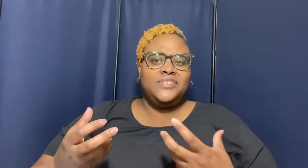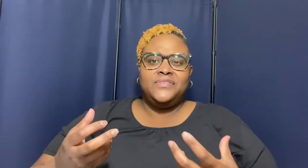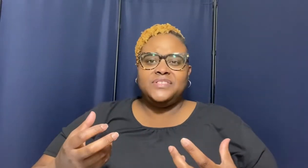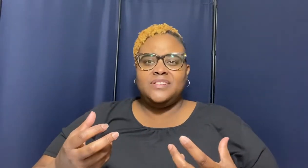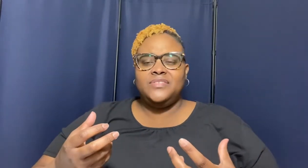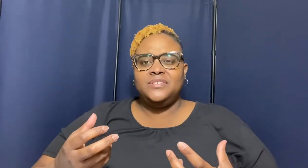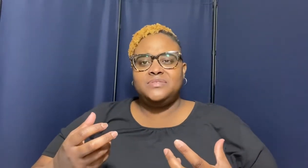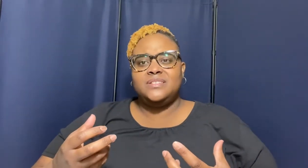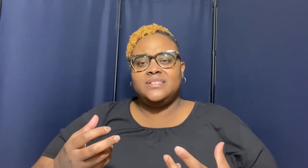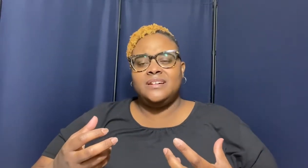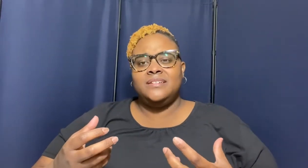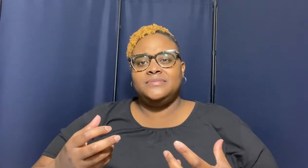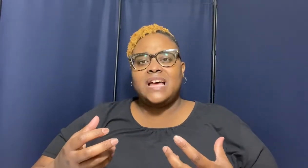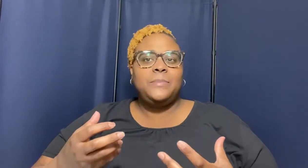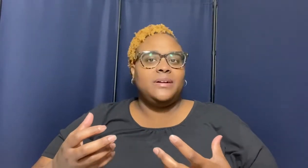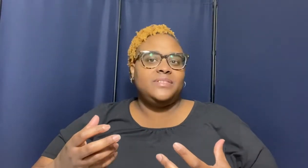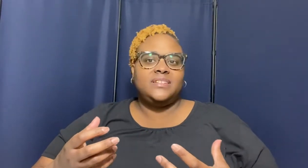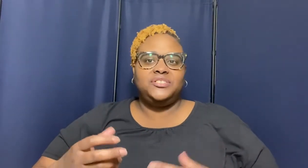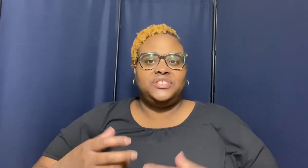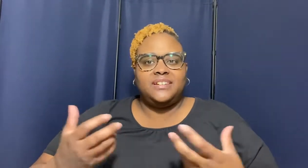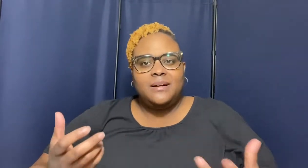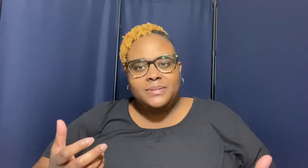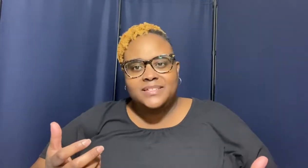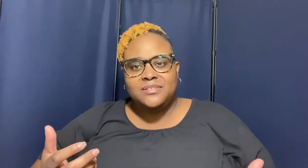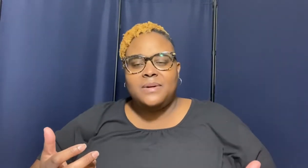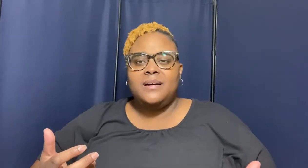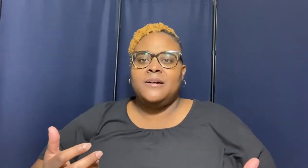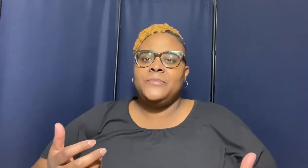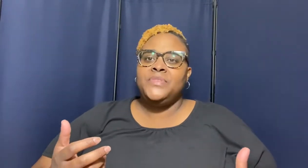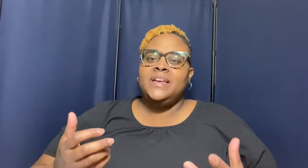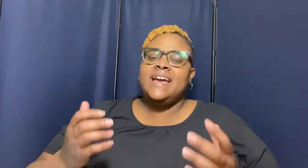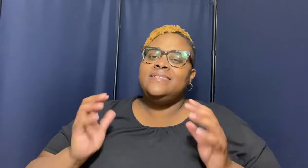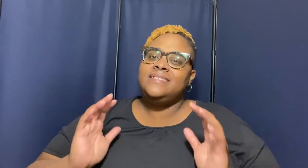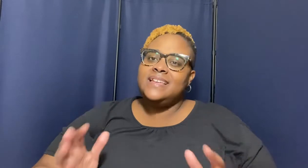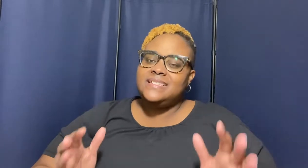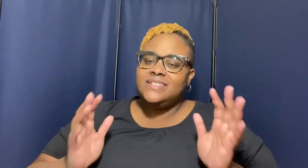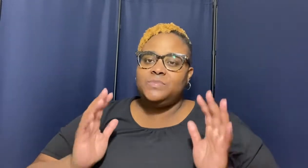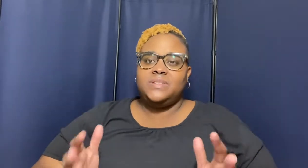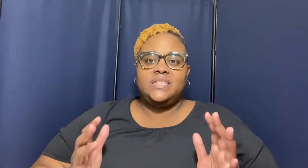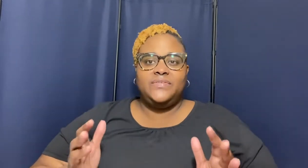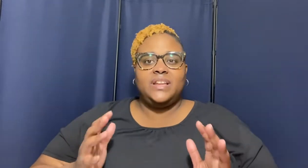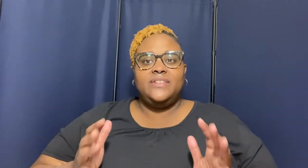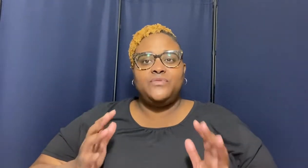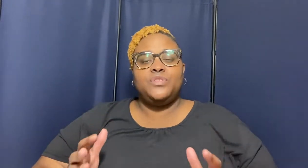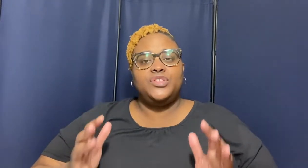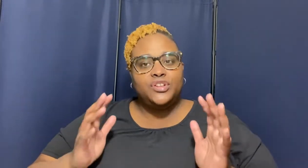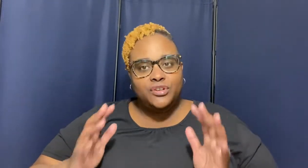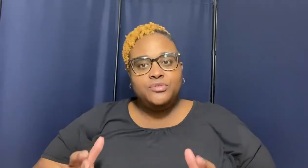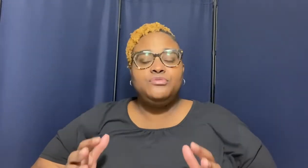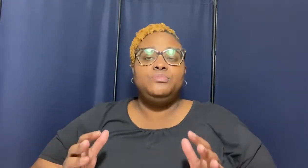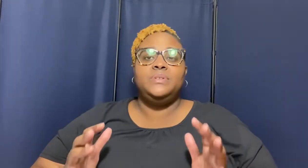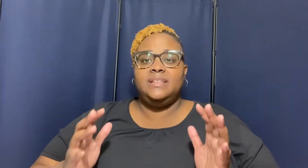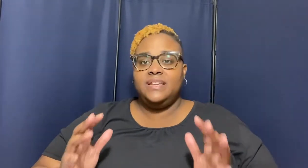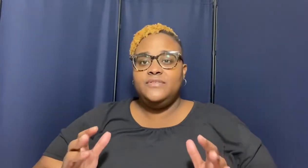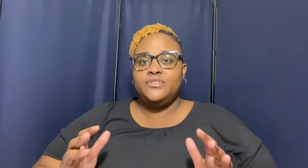a little uh topic of discussion that god placed on my heart and this is specifically for the new believers